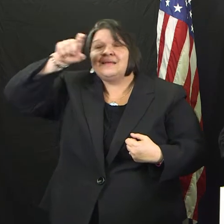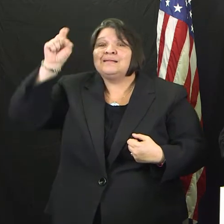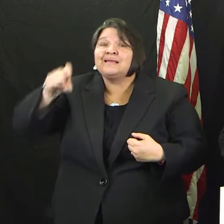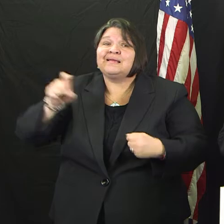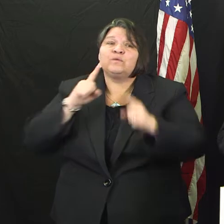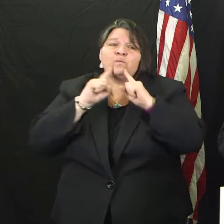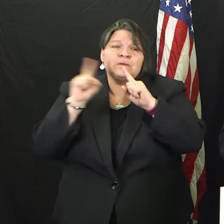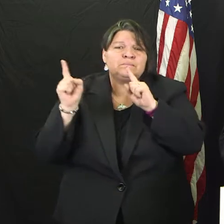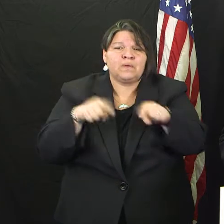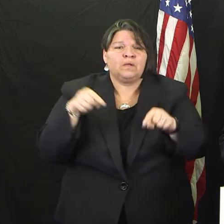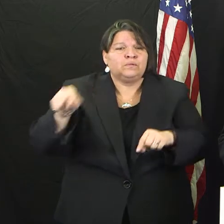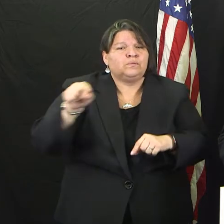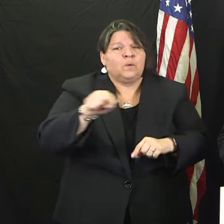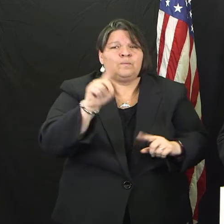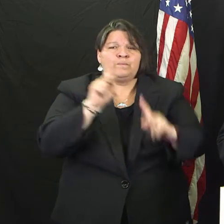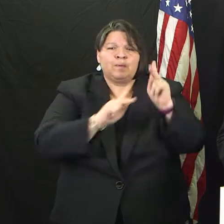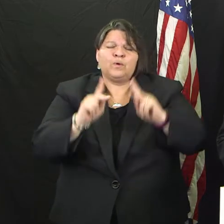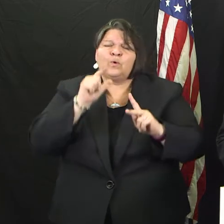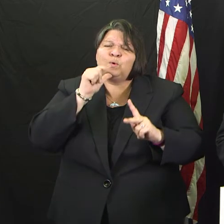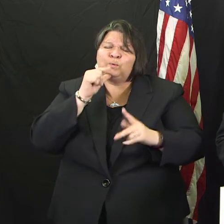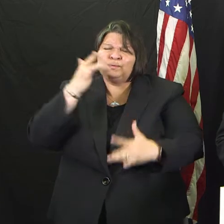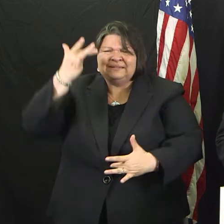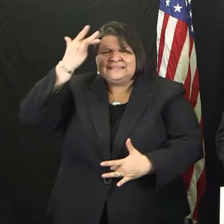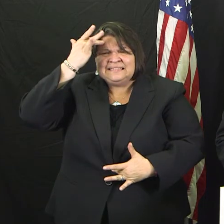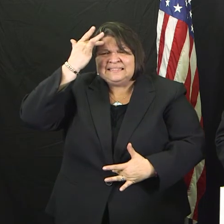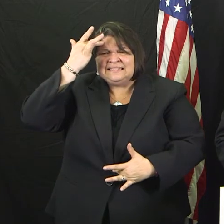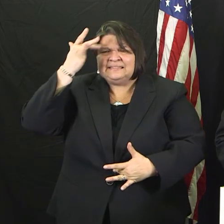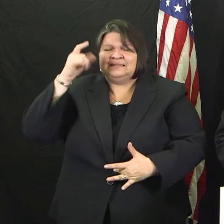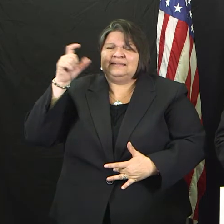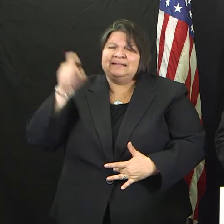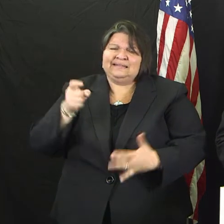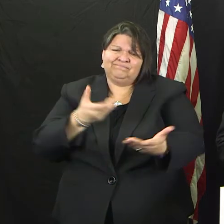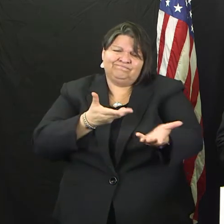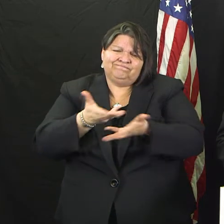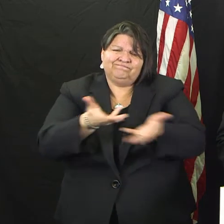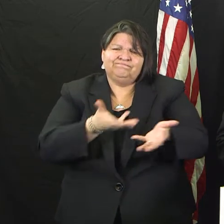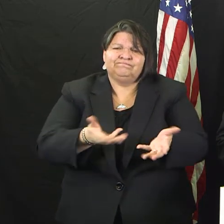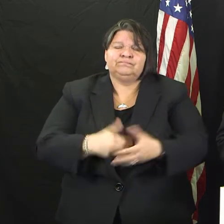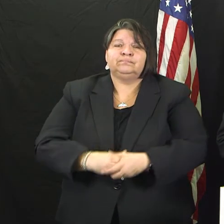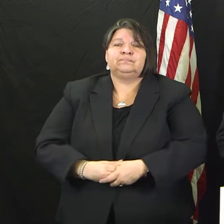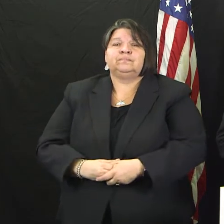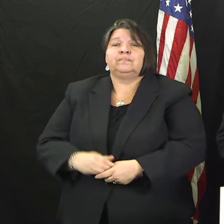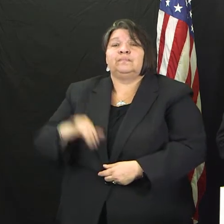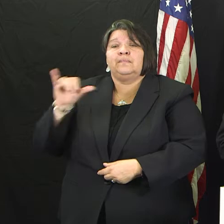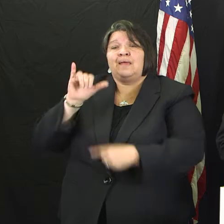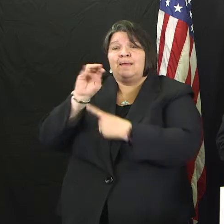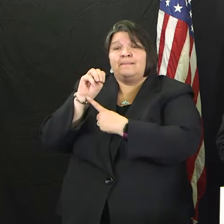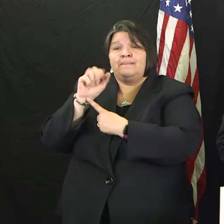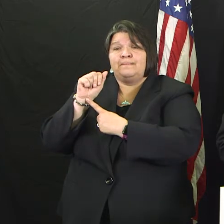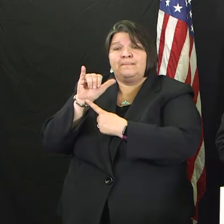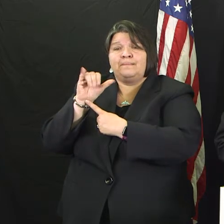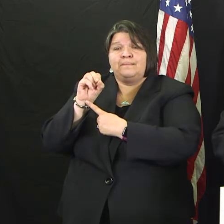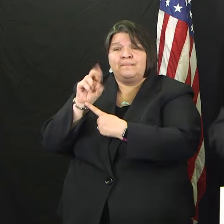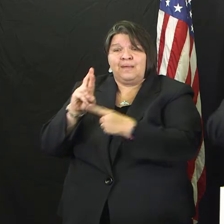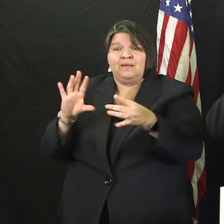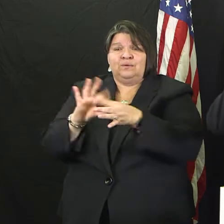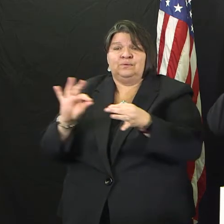And in the words of the mayor, we'd like you to stay safe, we'd like you to stay healthy,